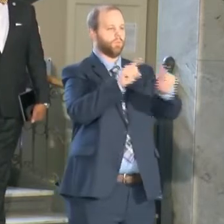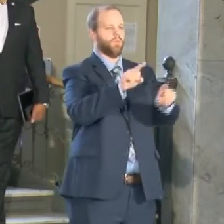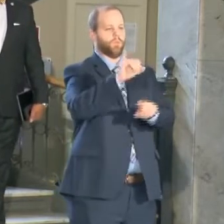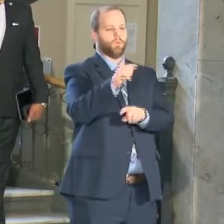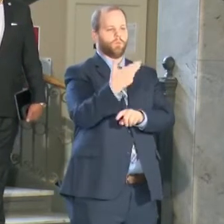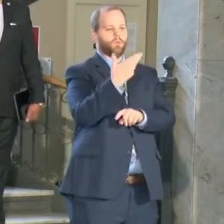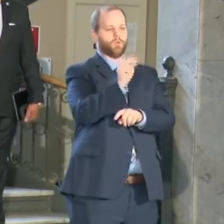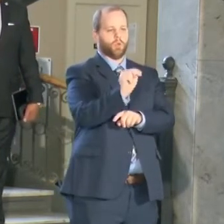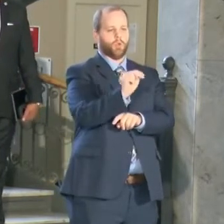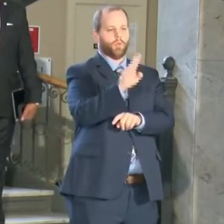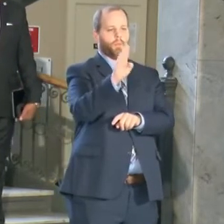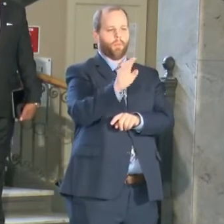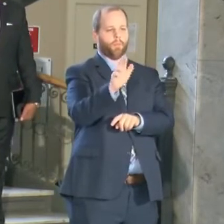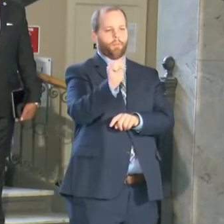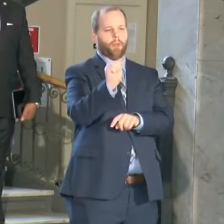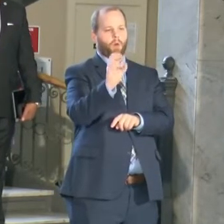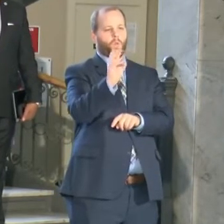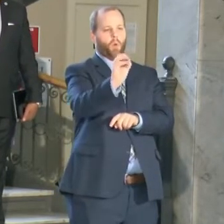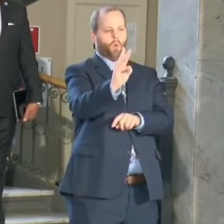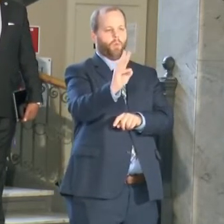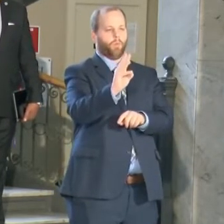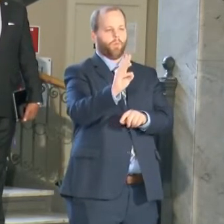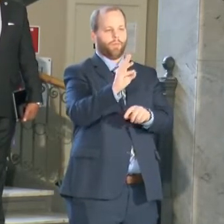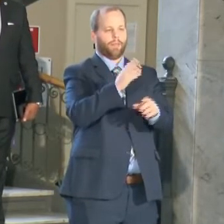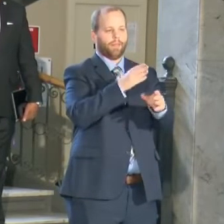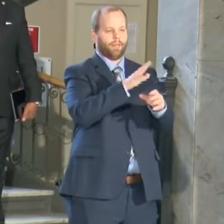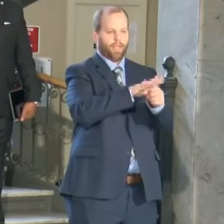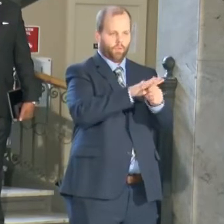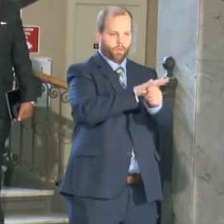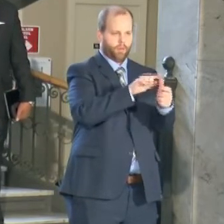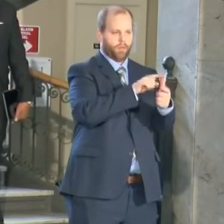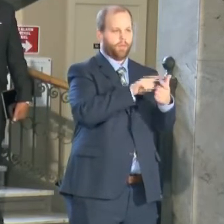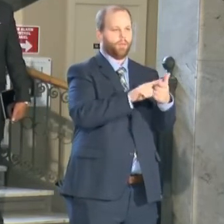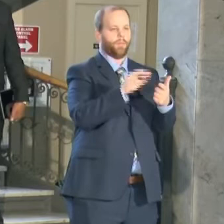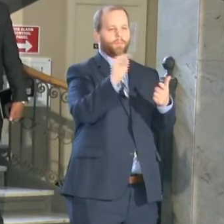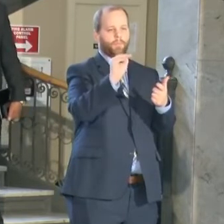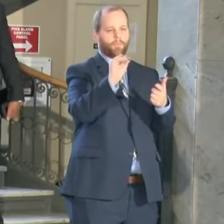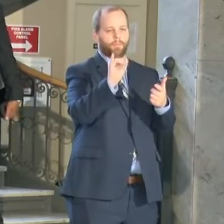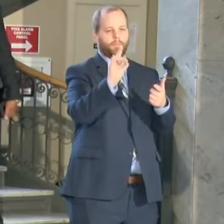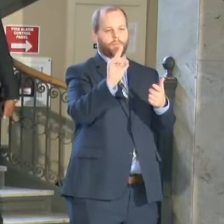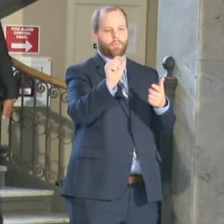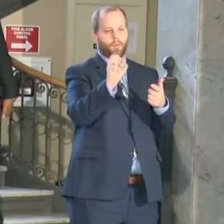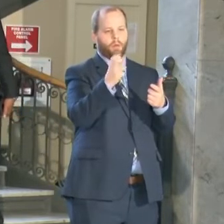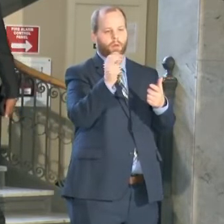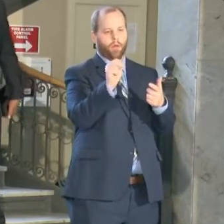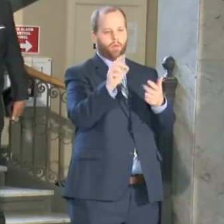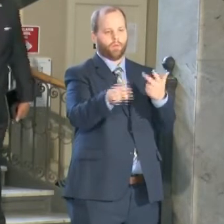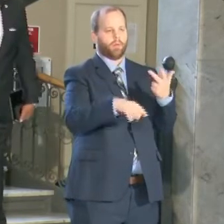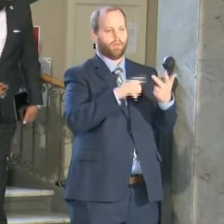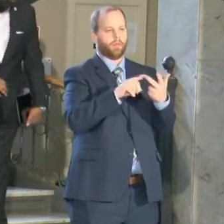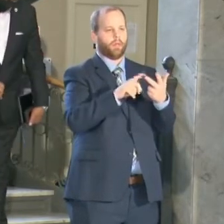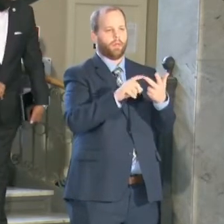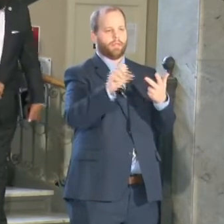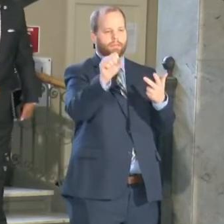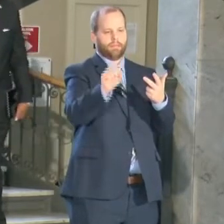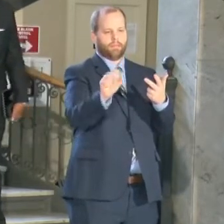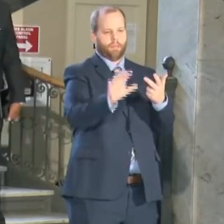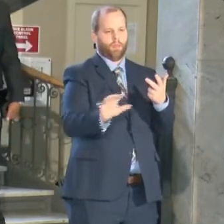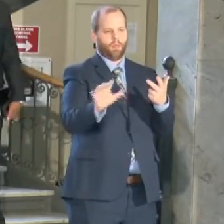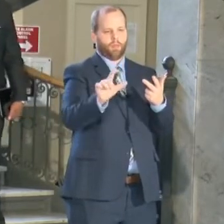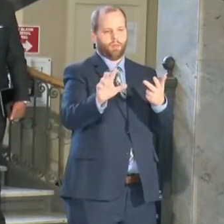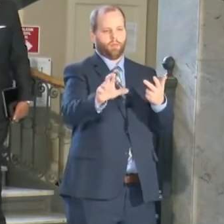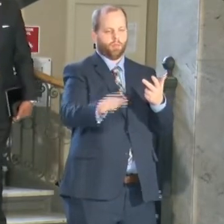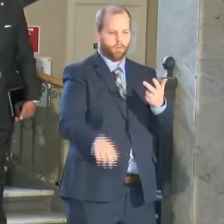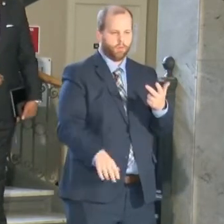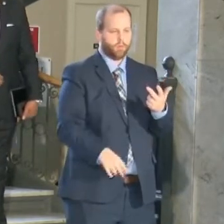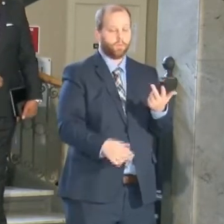Midtown, Downtown and South Division. One of our WAVE